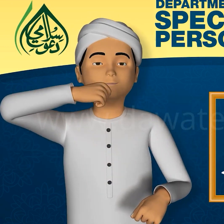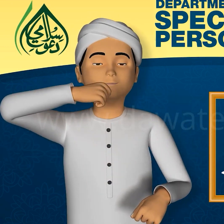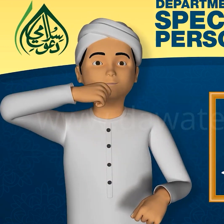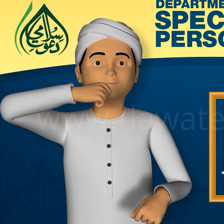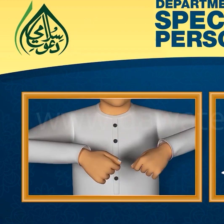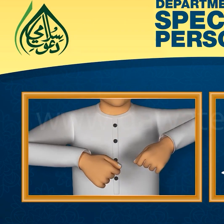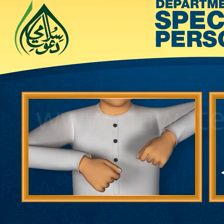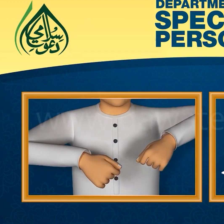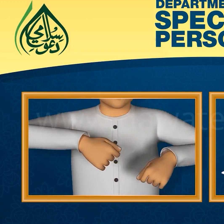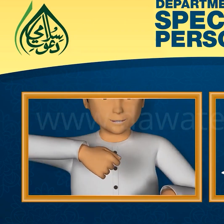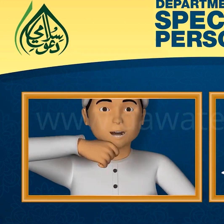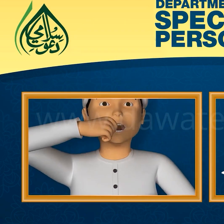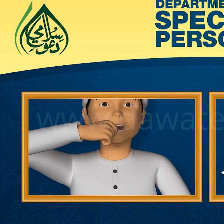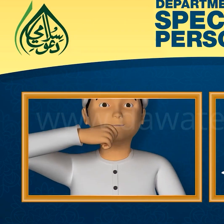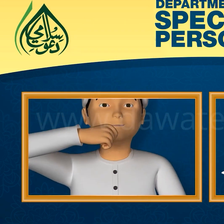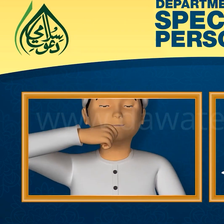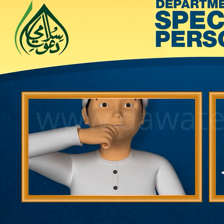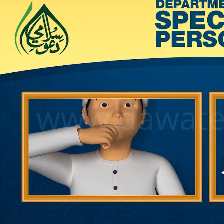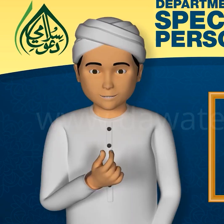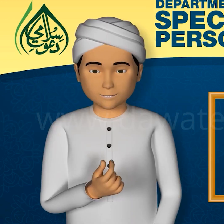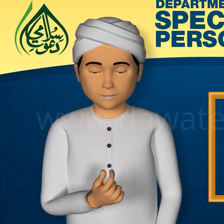Shrbet